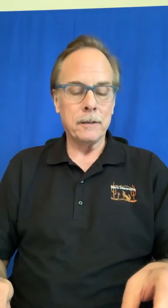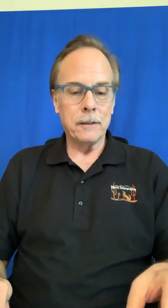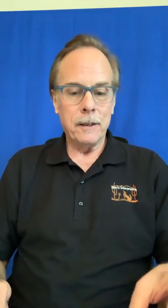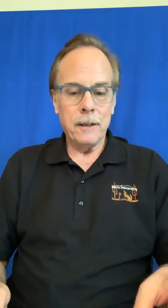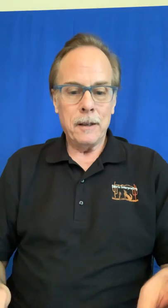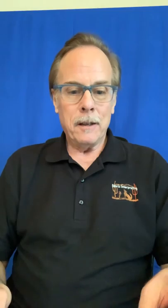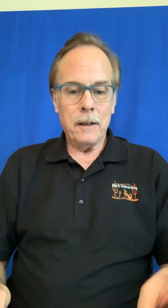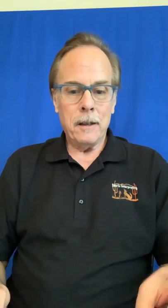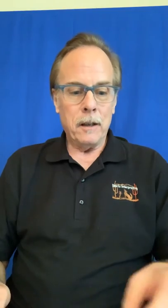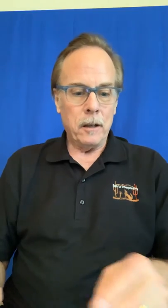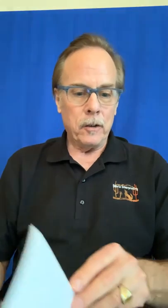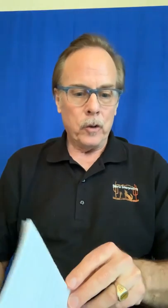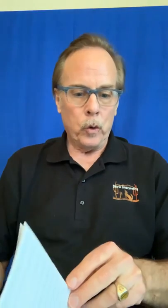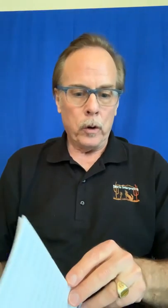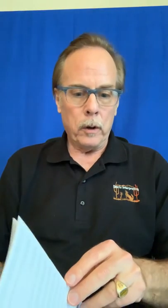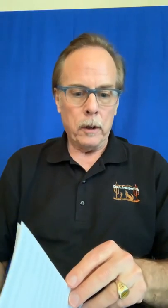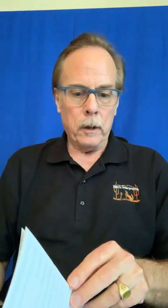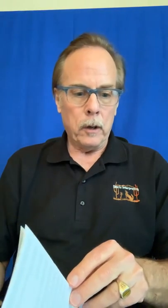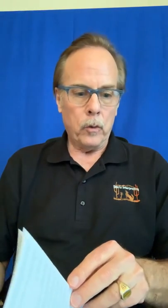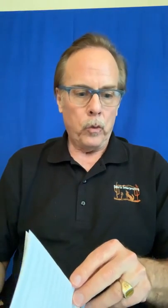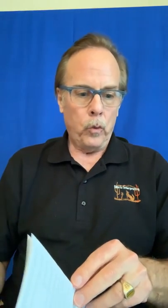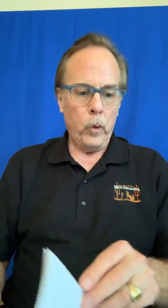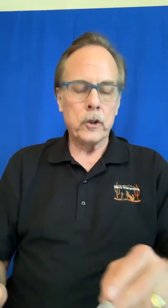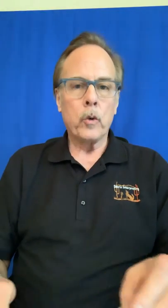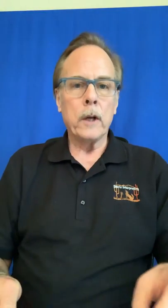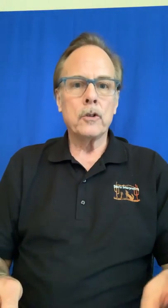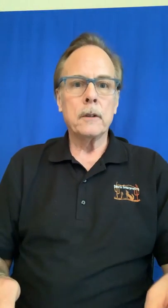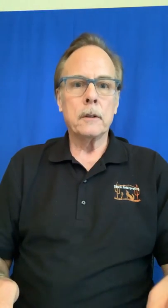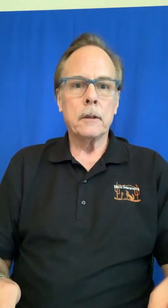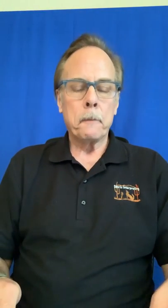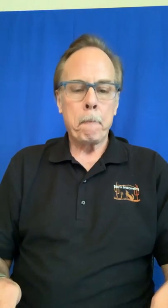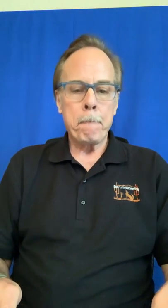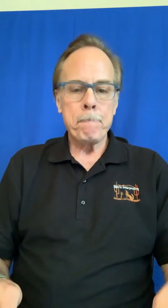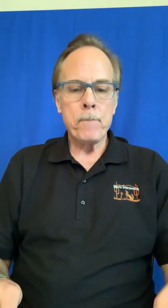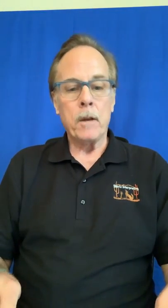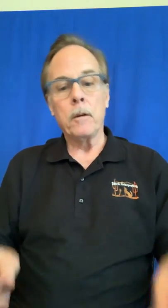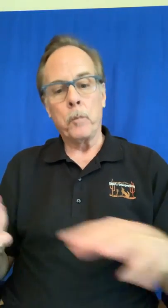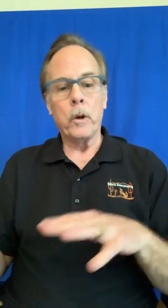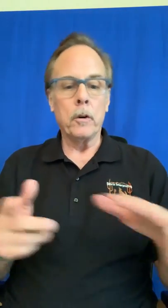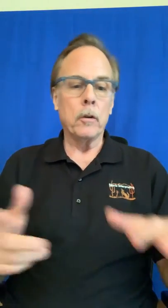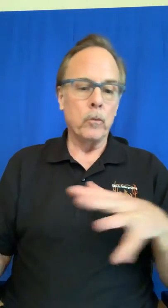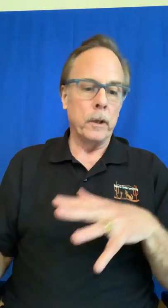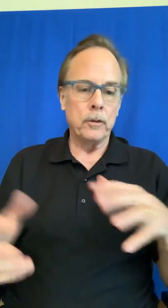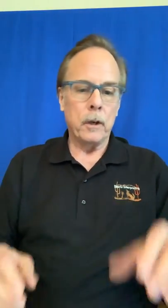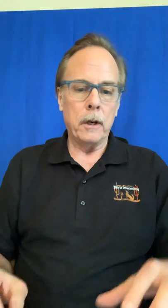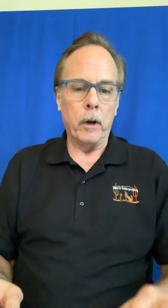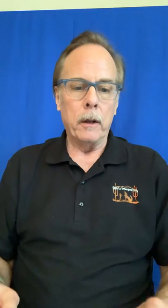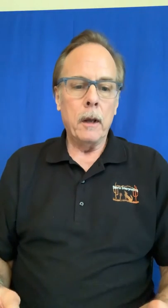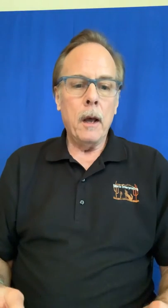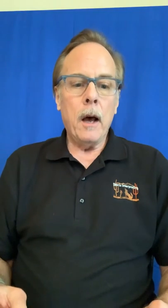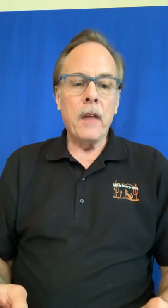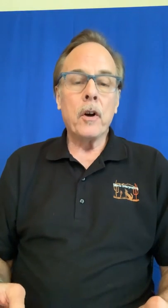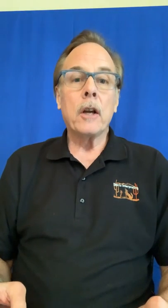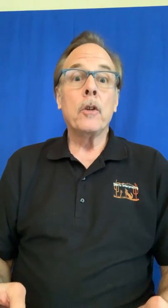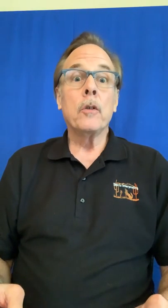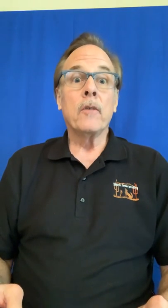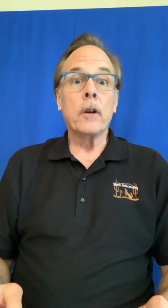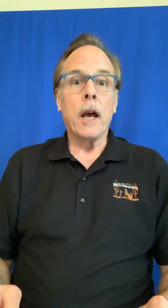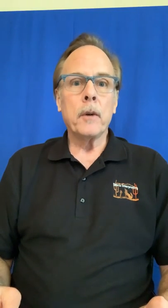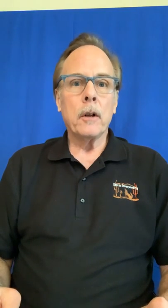uh your uh which questions boy girl which anyway I thought I'd go through the vocabulary